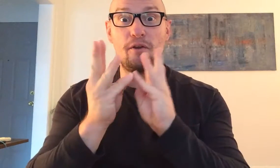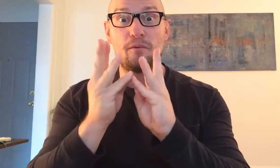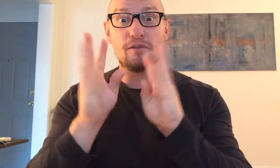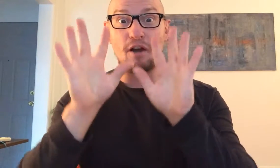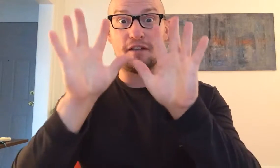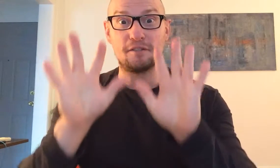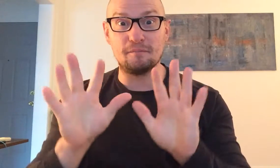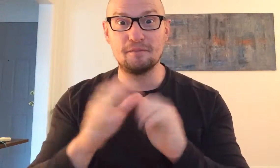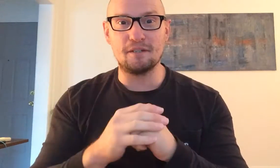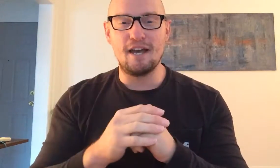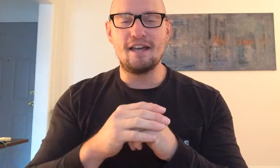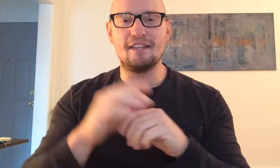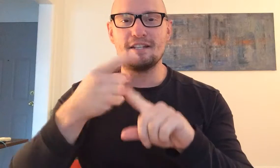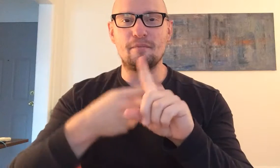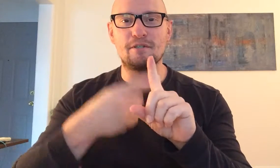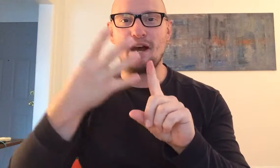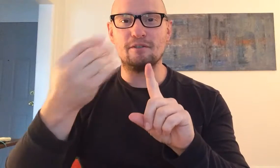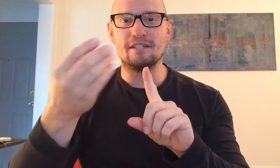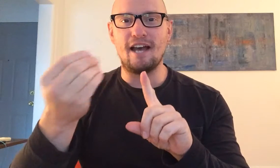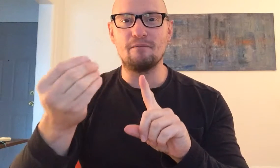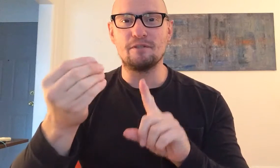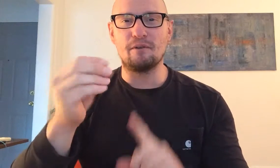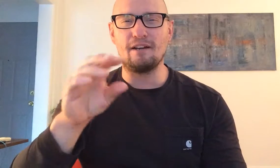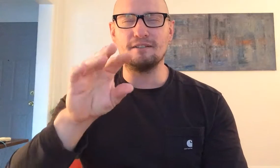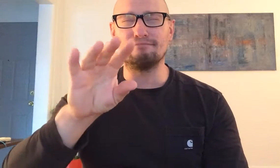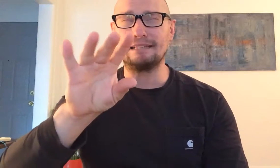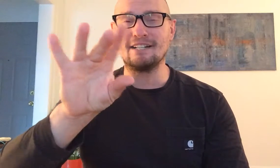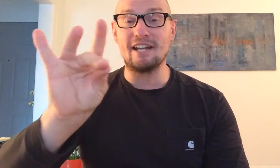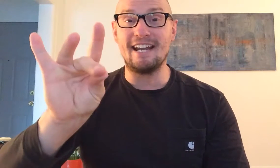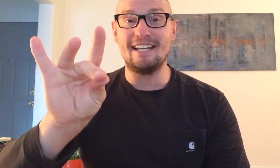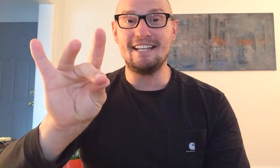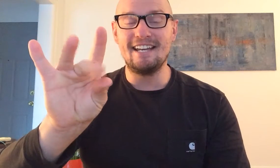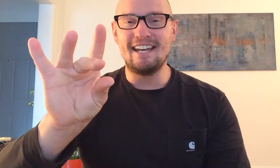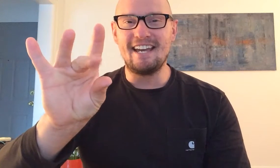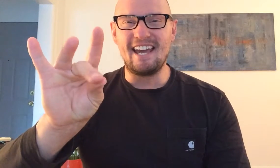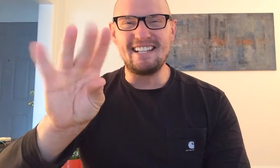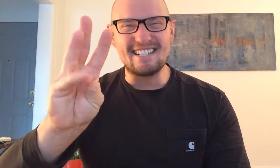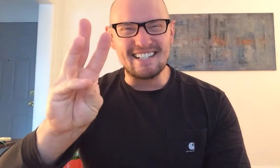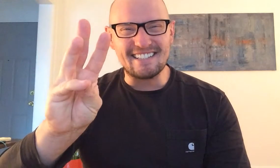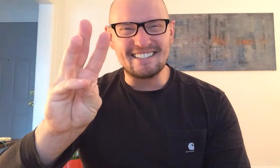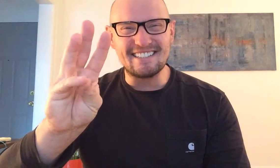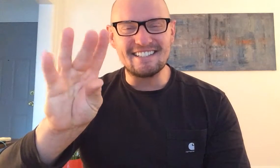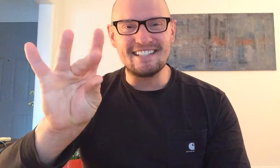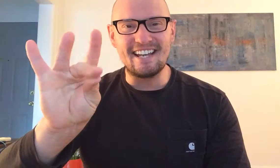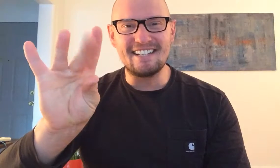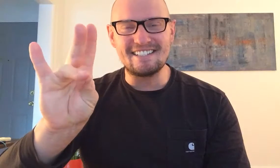was awesome the temperature outside was around gosh 80 86 87